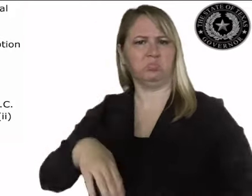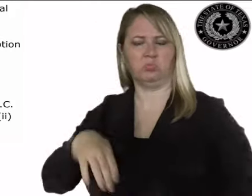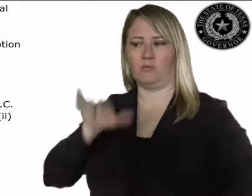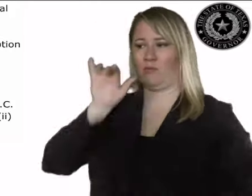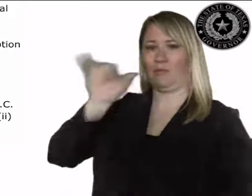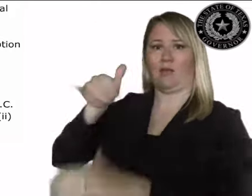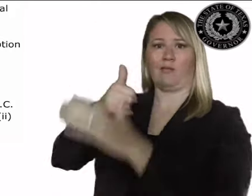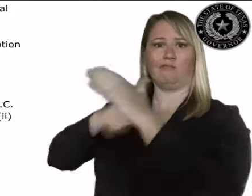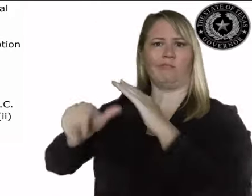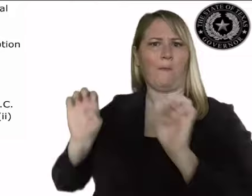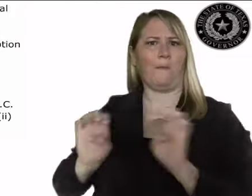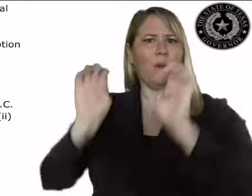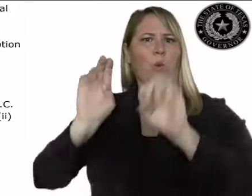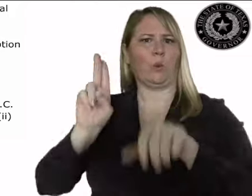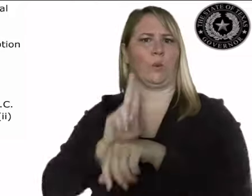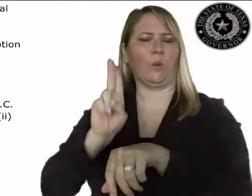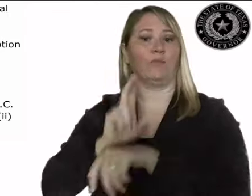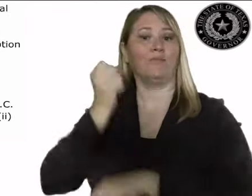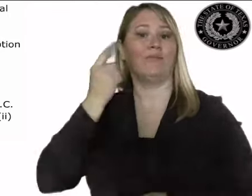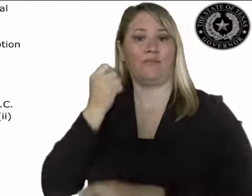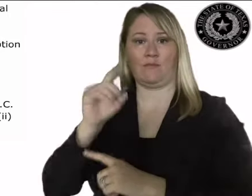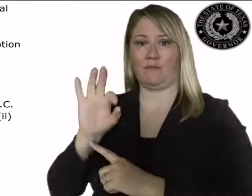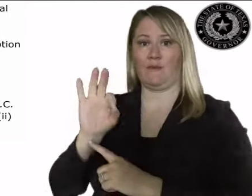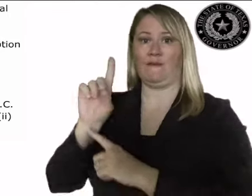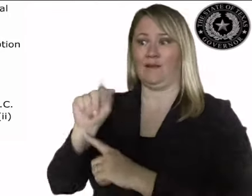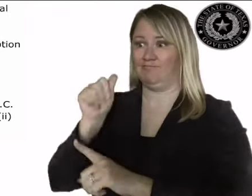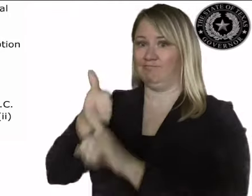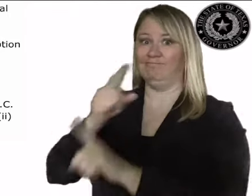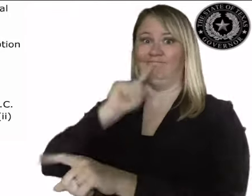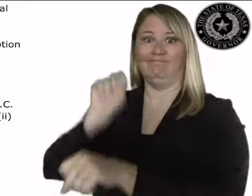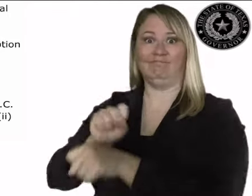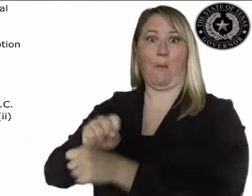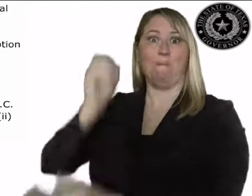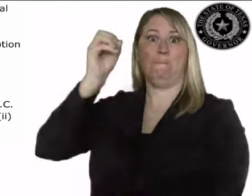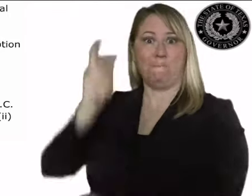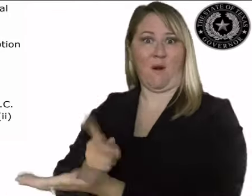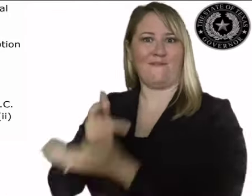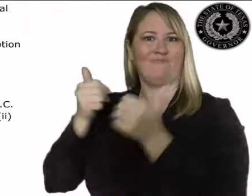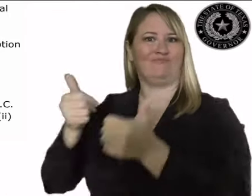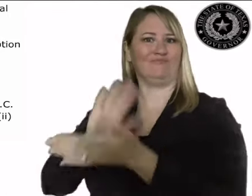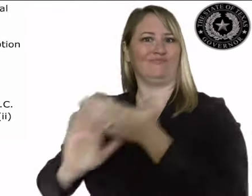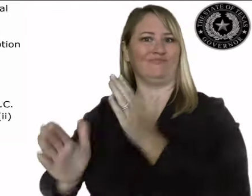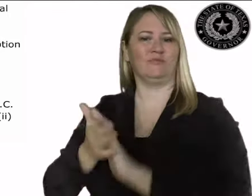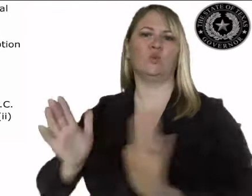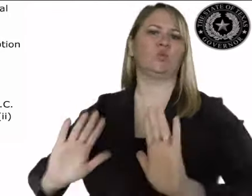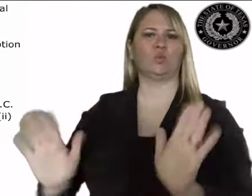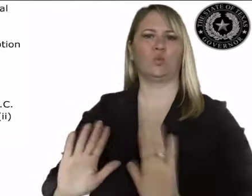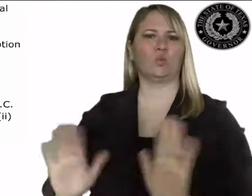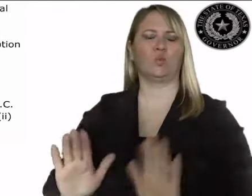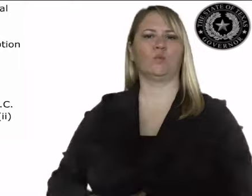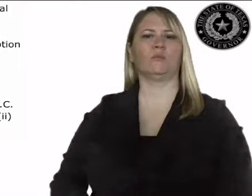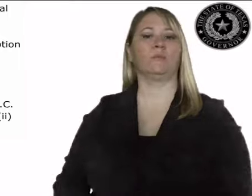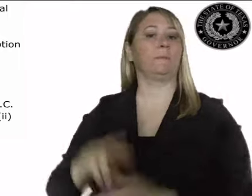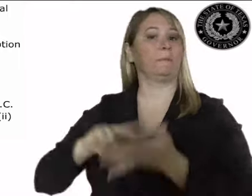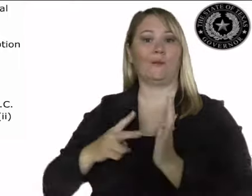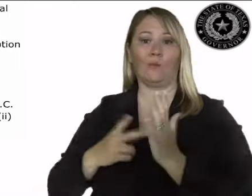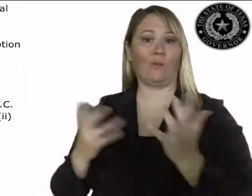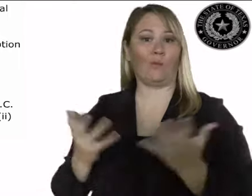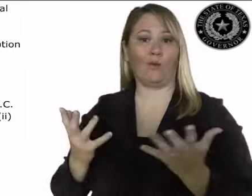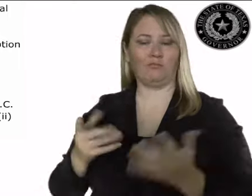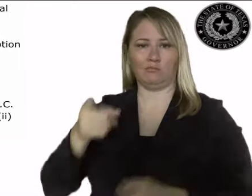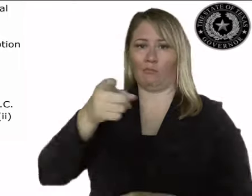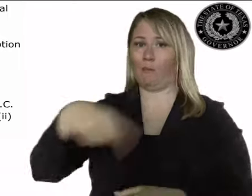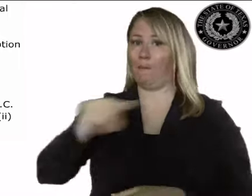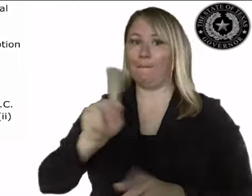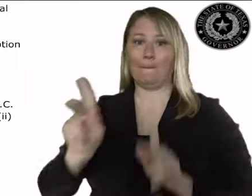or refuse administration of the product under an emergency use authorization of the U.S.C.,